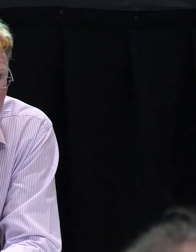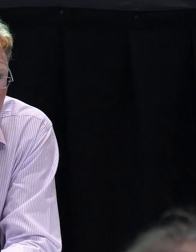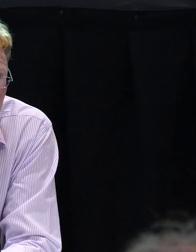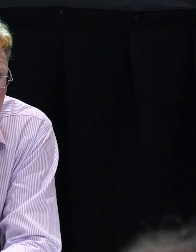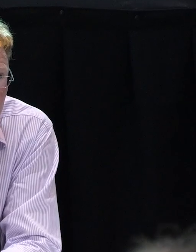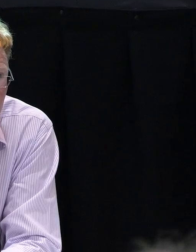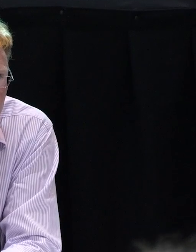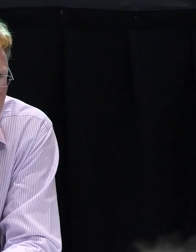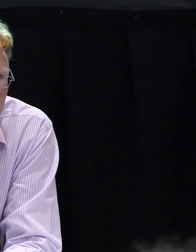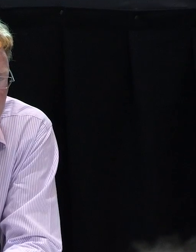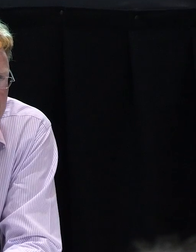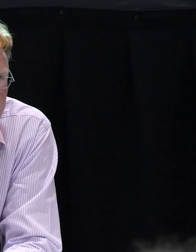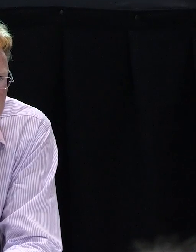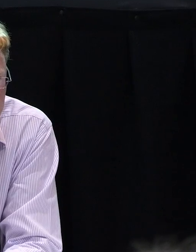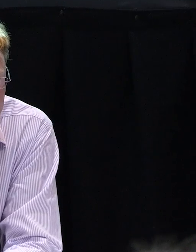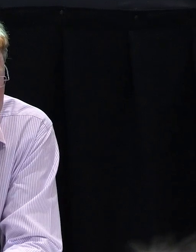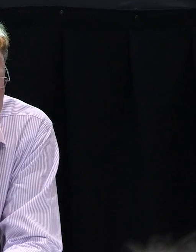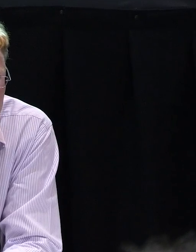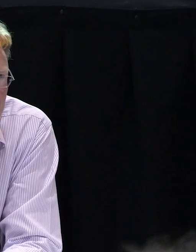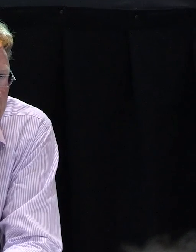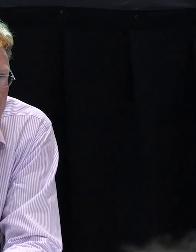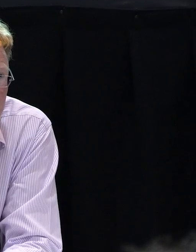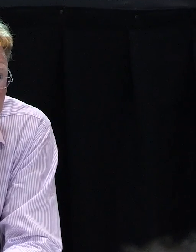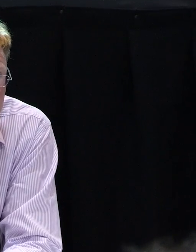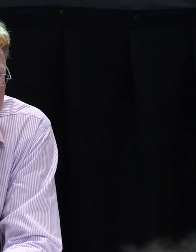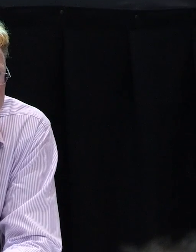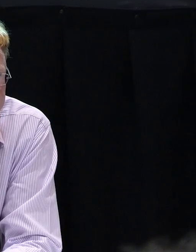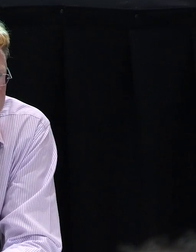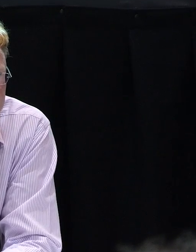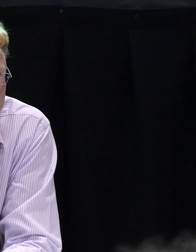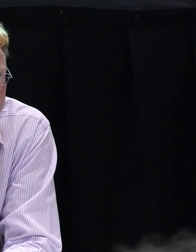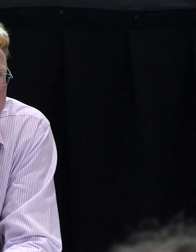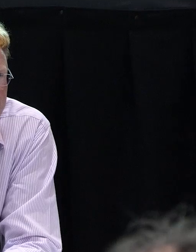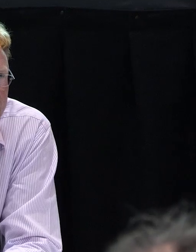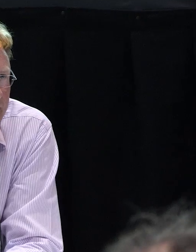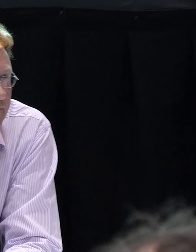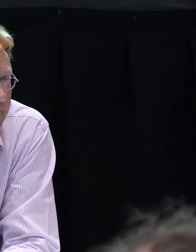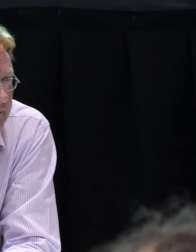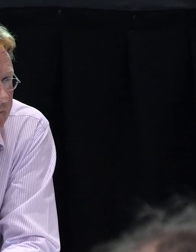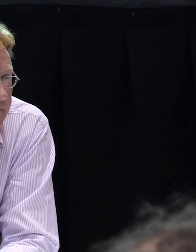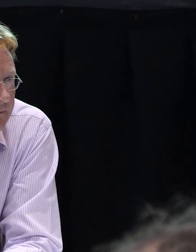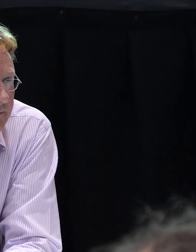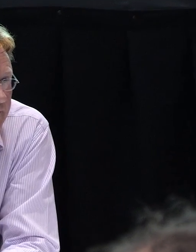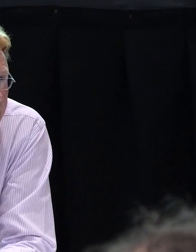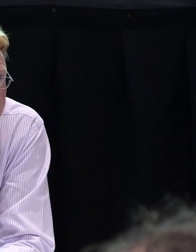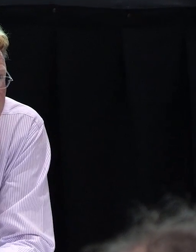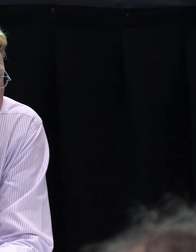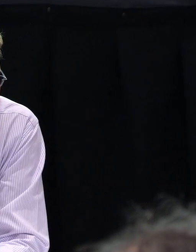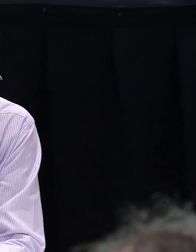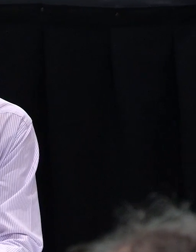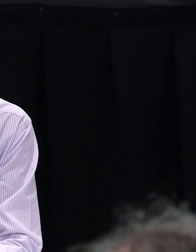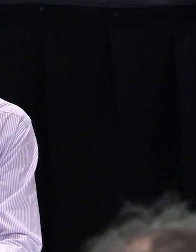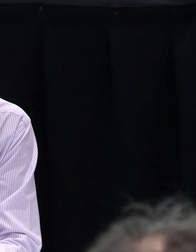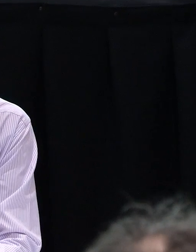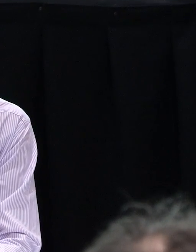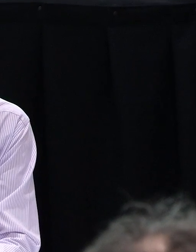else, whether there's load-bearing walls sitting adjacent to it or next to it or across it. Yeah, the house has sunk on one side by 25 mils.